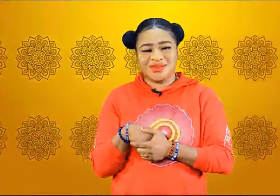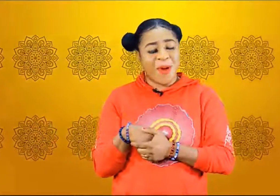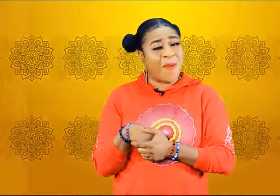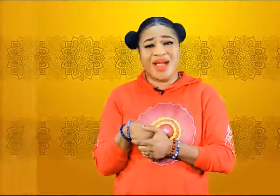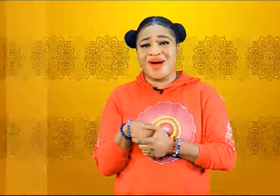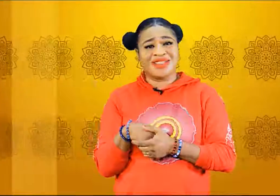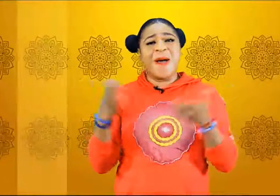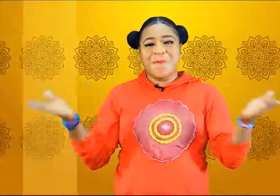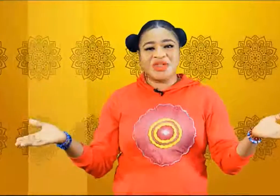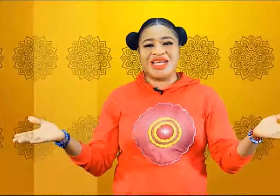oh my gosh